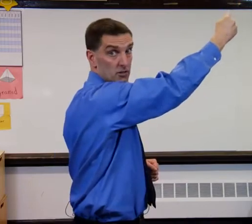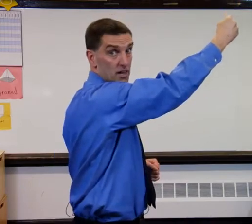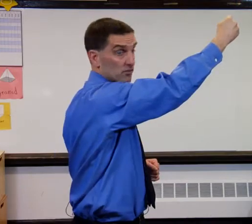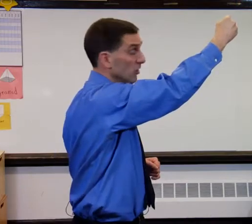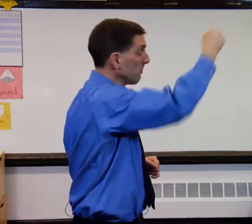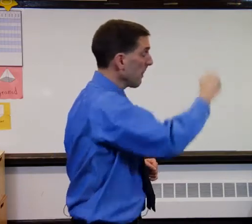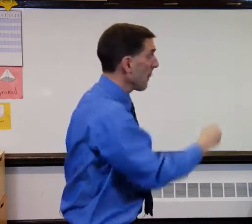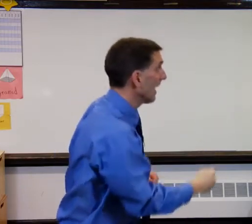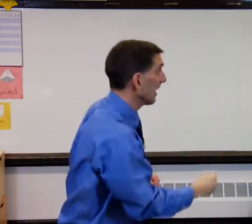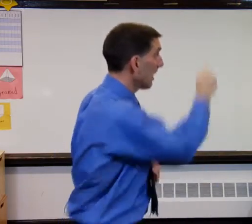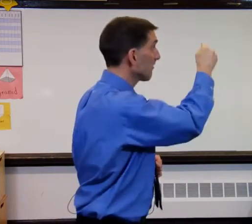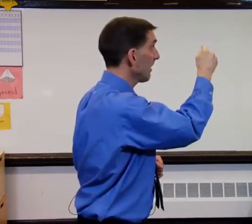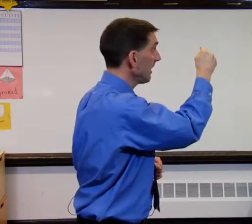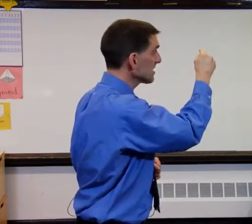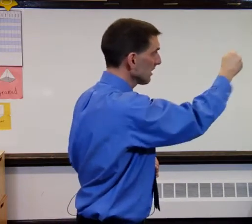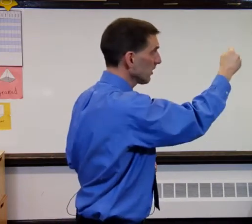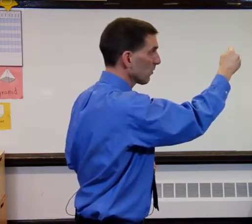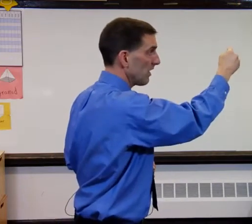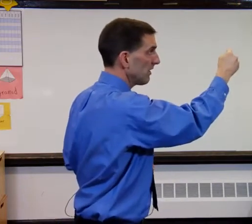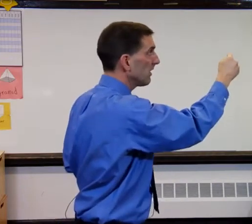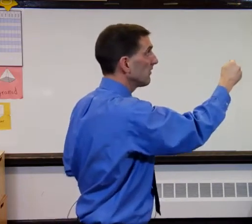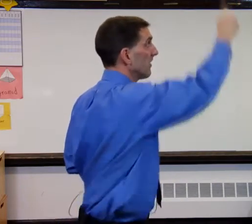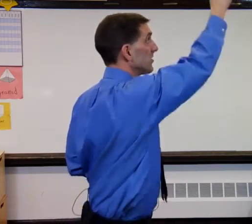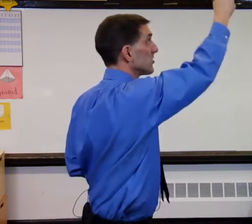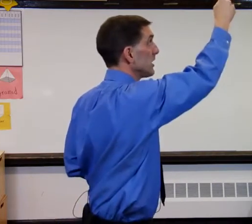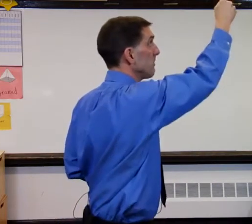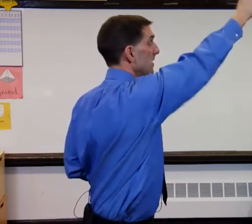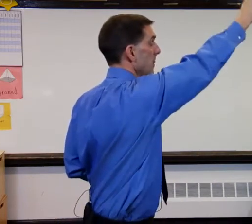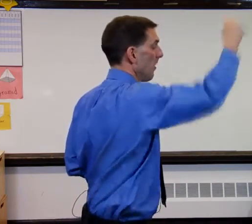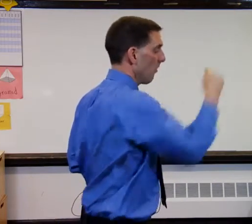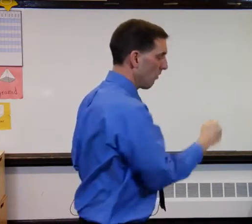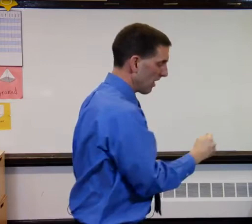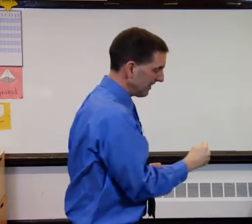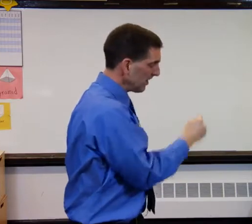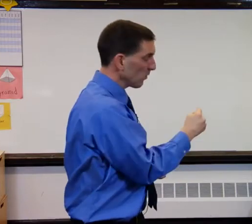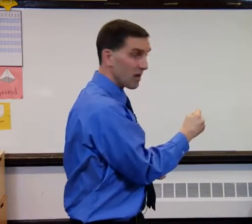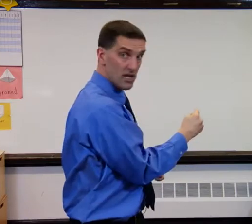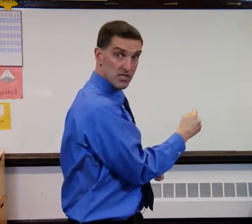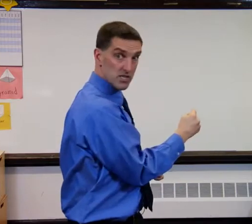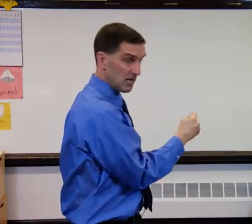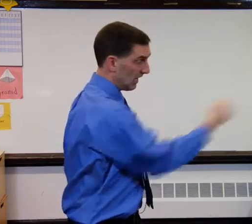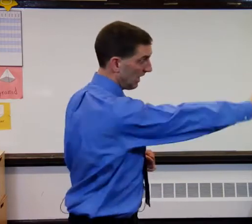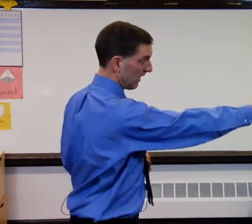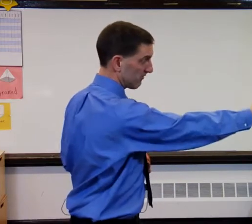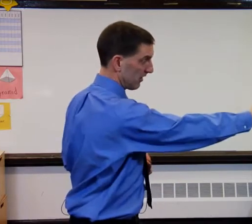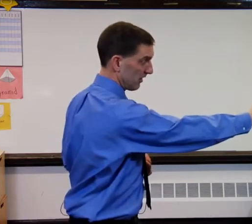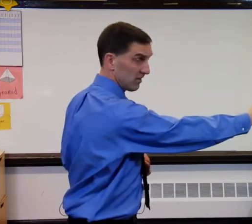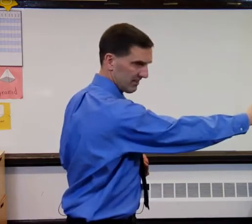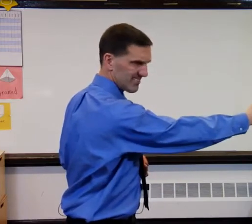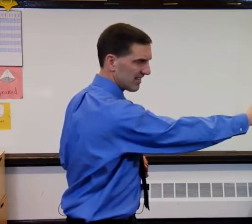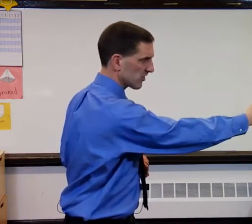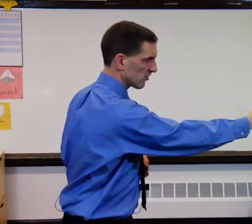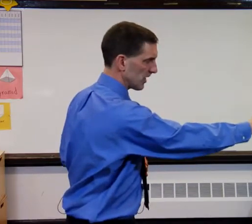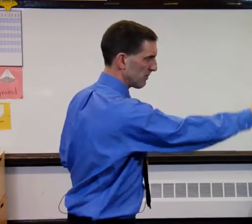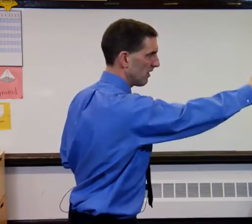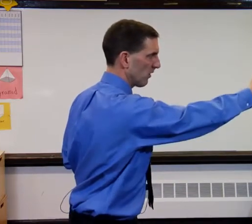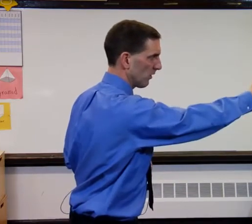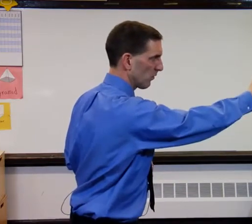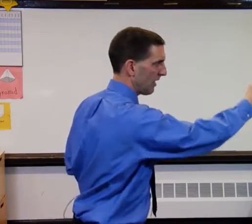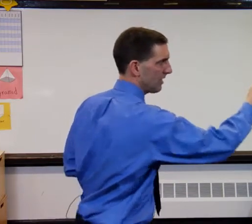a lot of slope. A lot of rise, a little run. Very steep. Or a little rise, a lot of run. That's not so steep. A little rise,